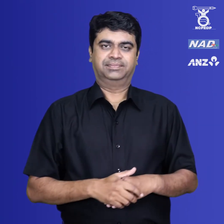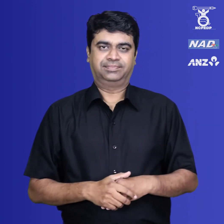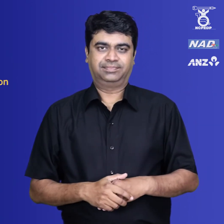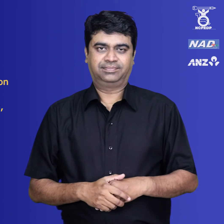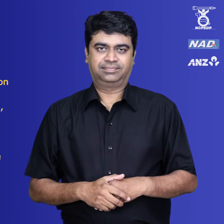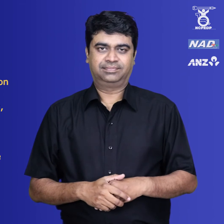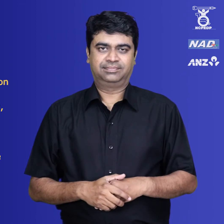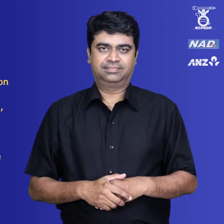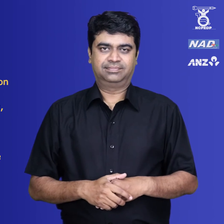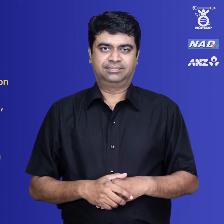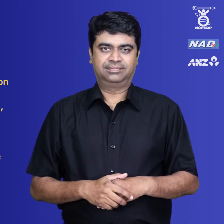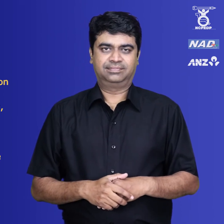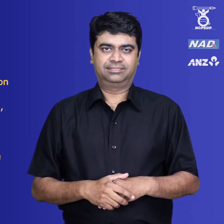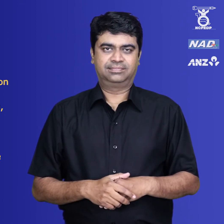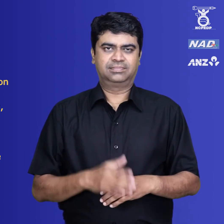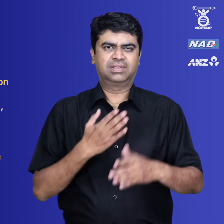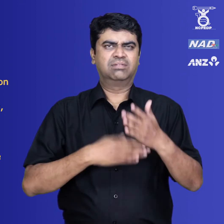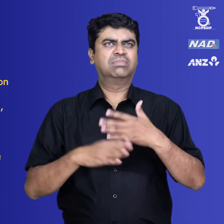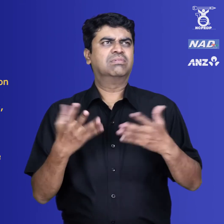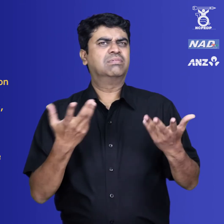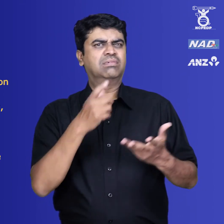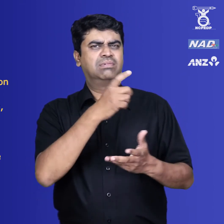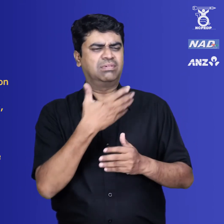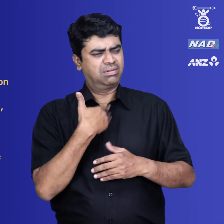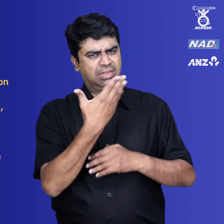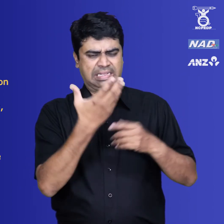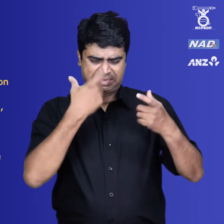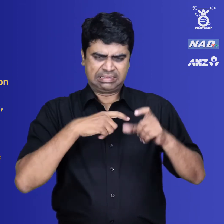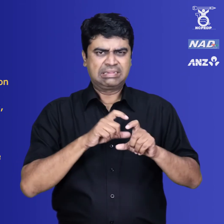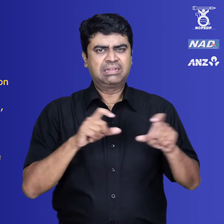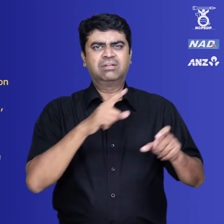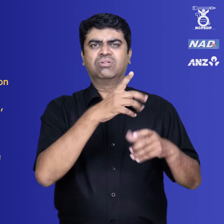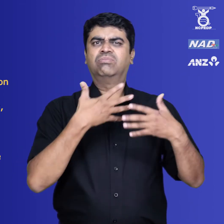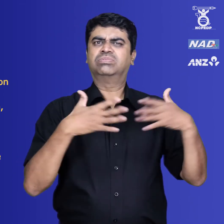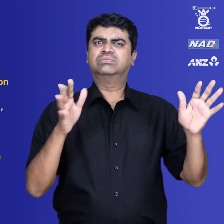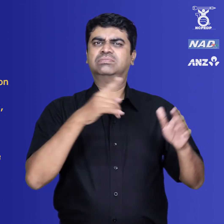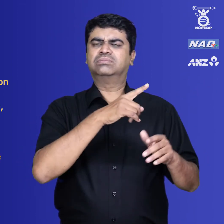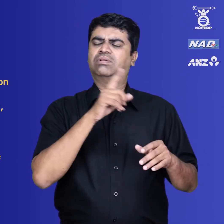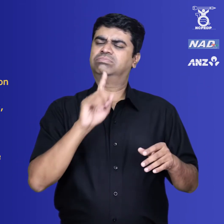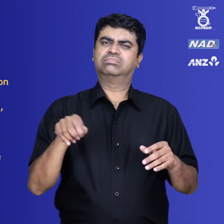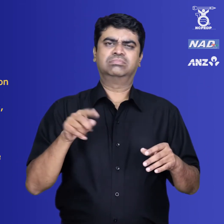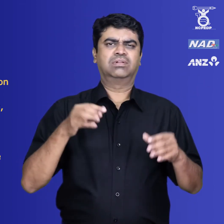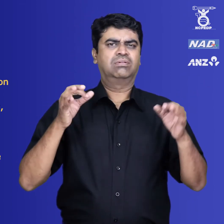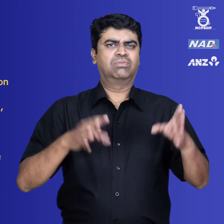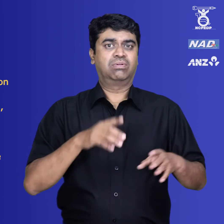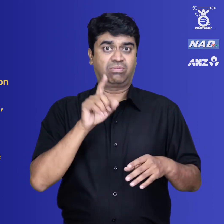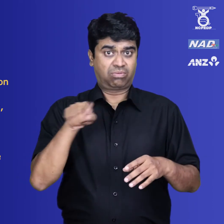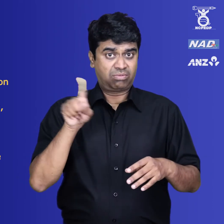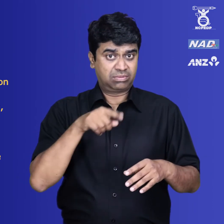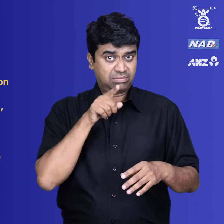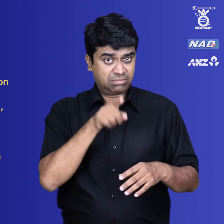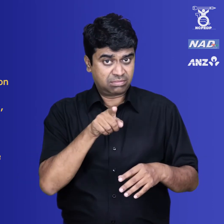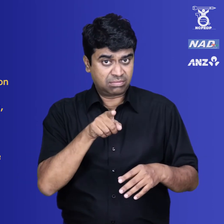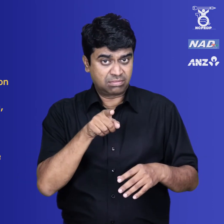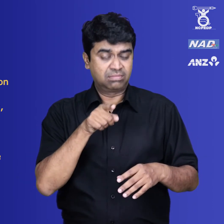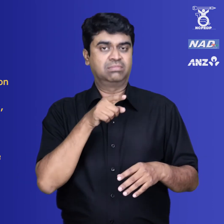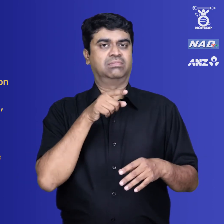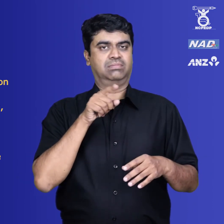Any person aggrieved with the decision of the Certifying Authority may appeal against such a decision within such time and in such